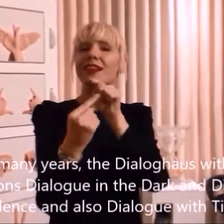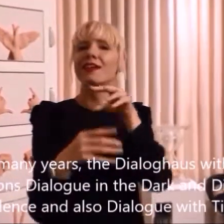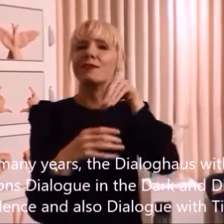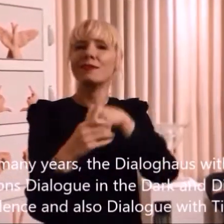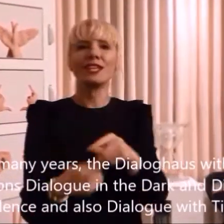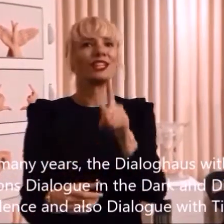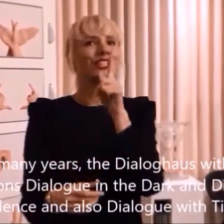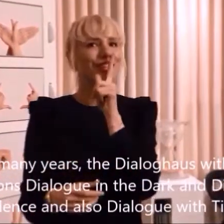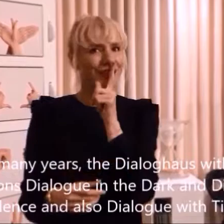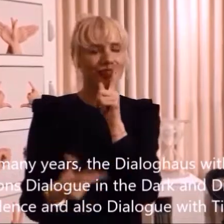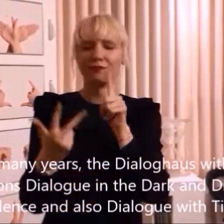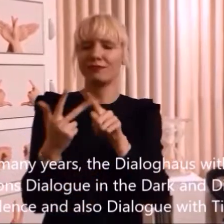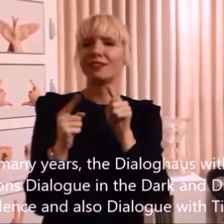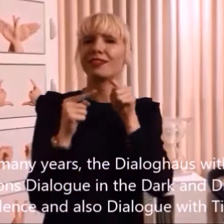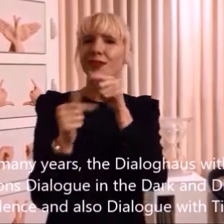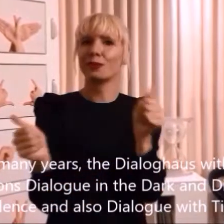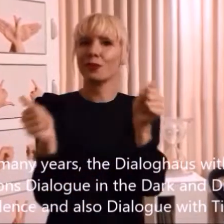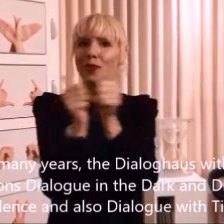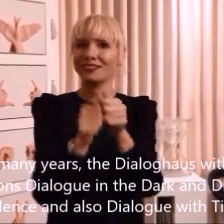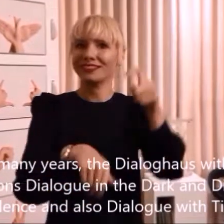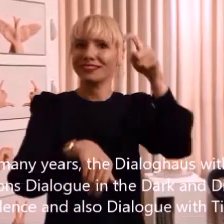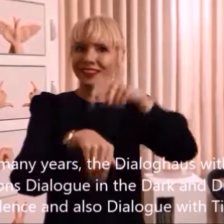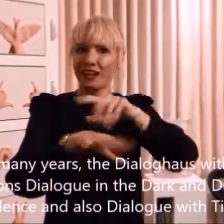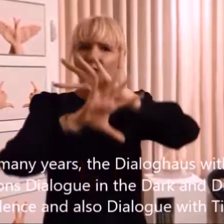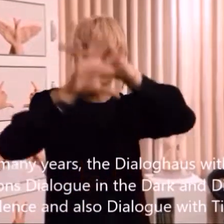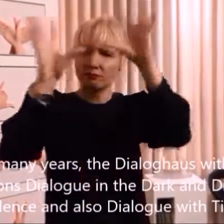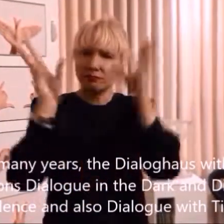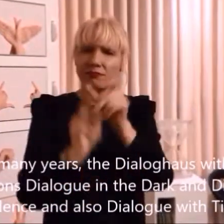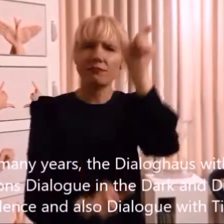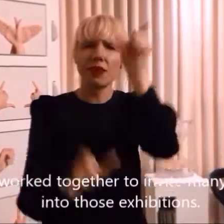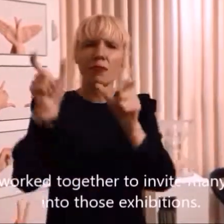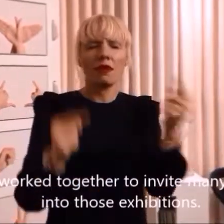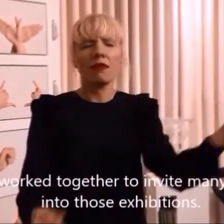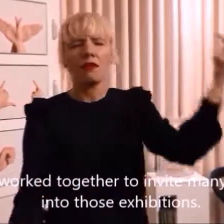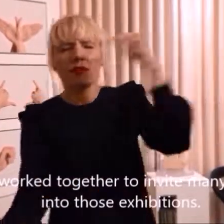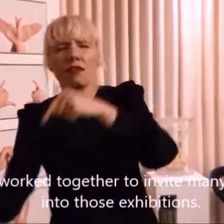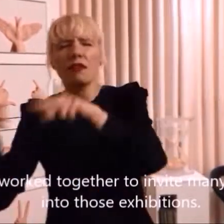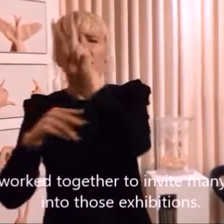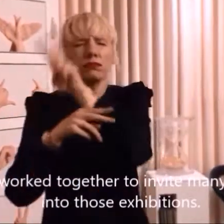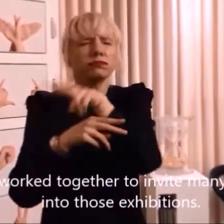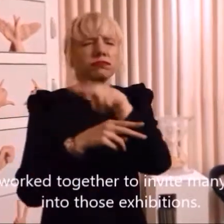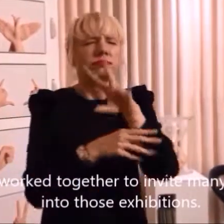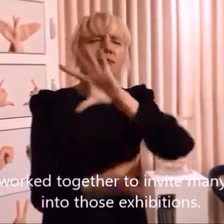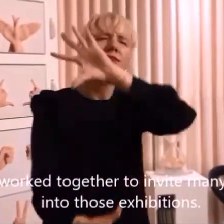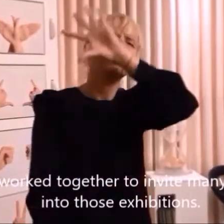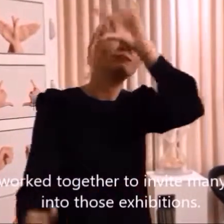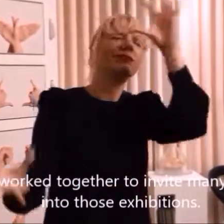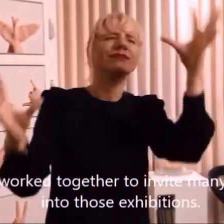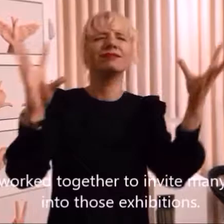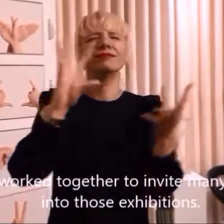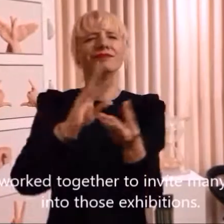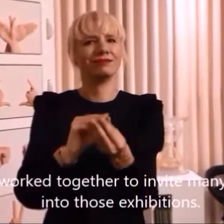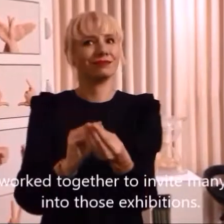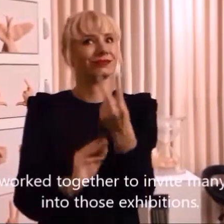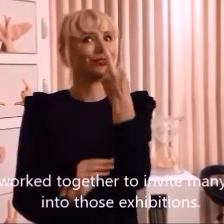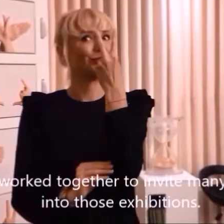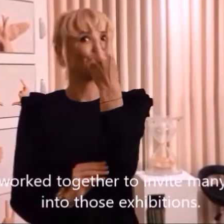Dialogue in Silence and also Dialogue with Time, have worked together to invite many visitors into those